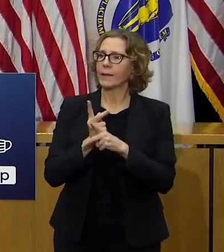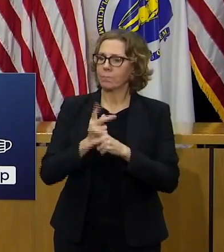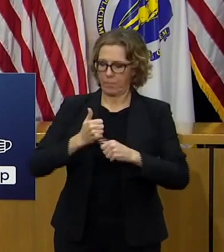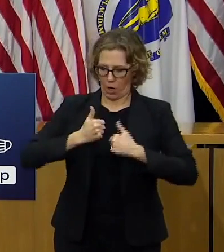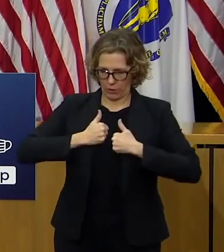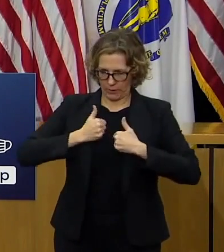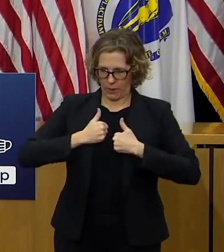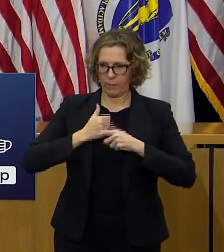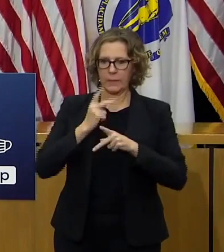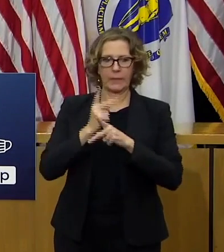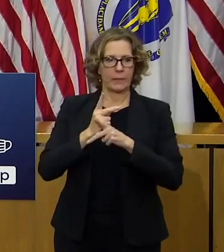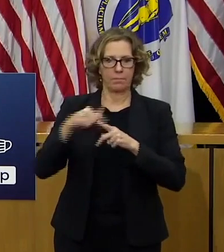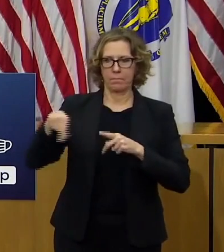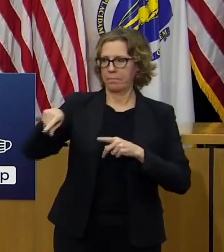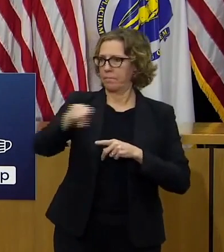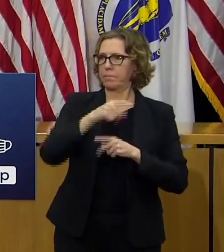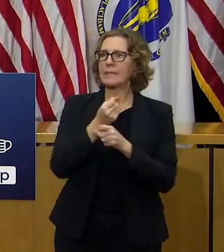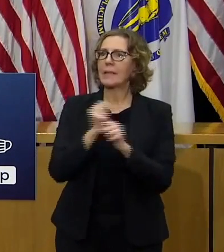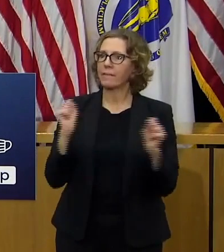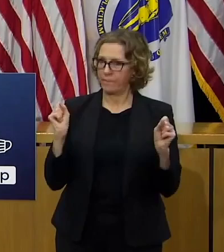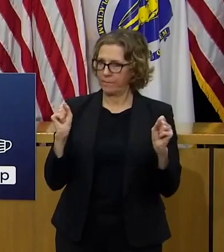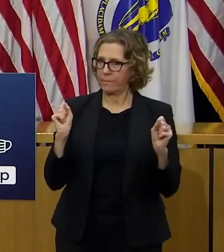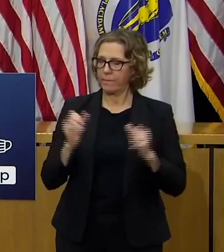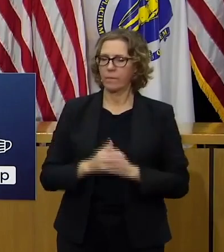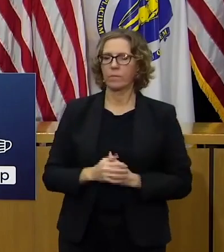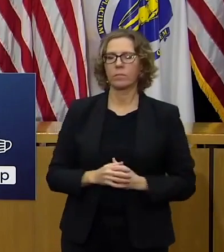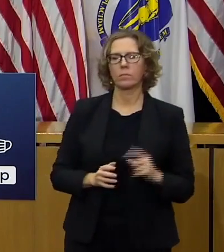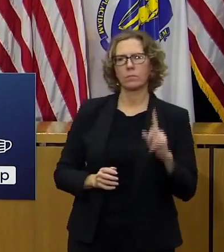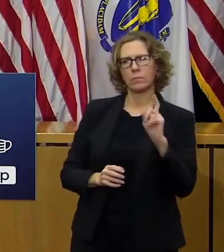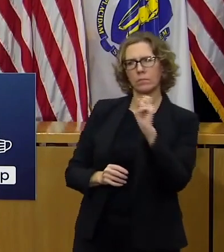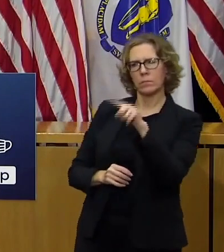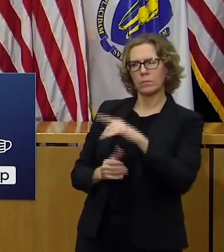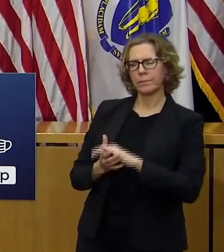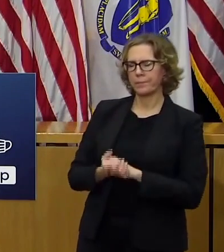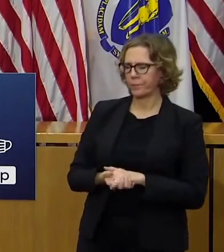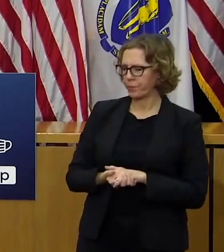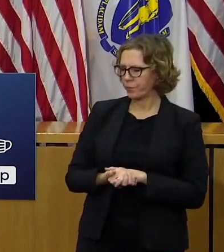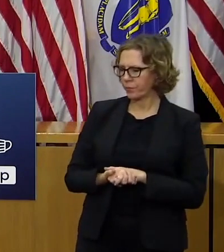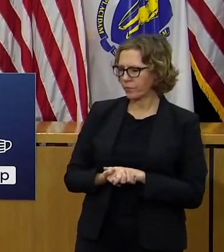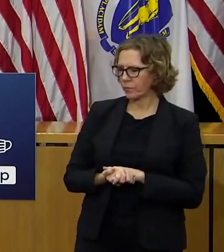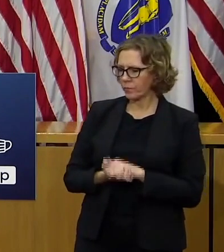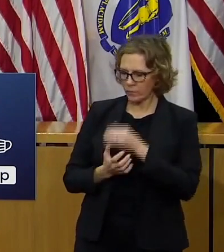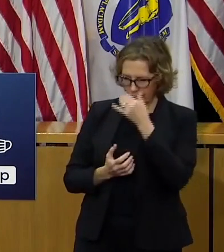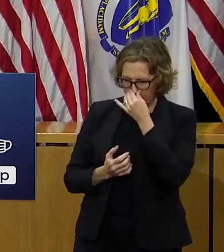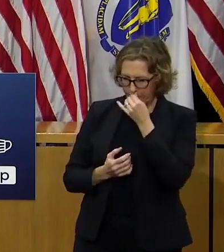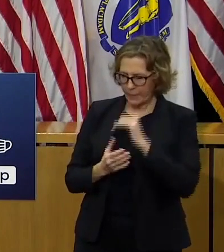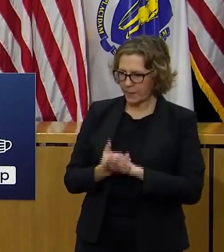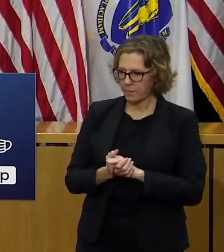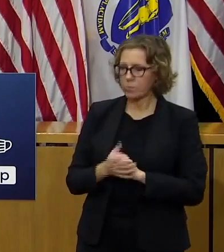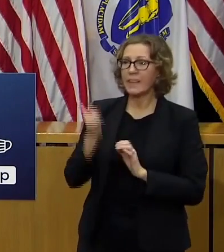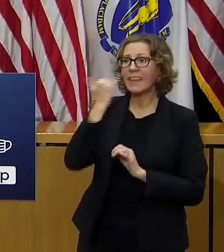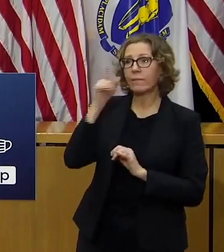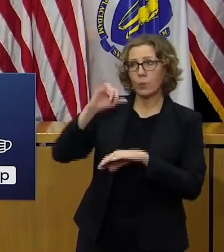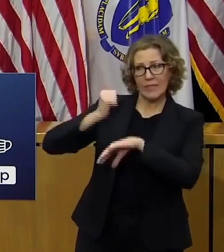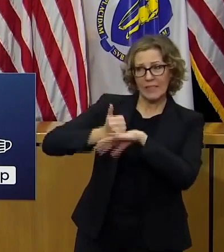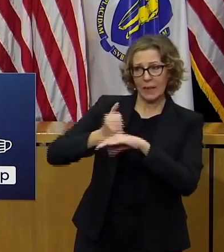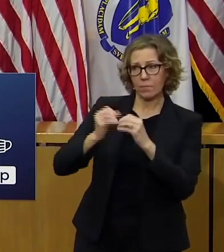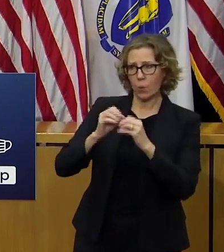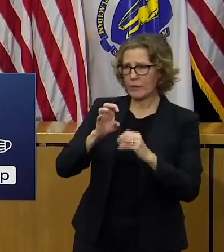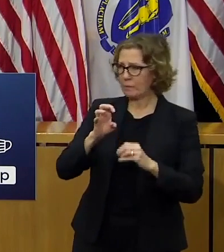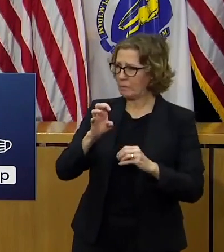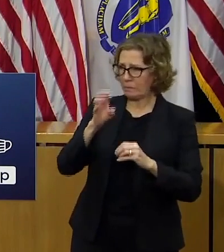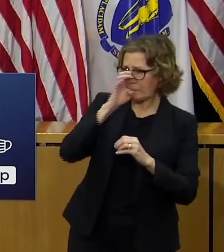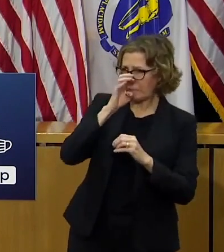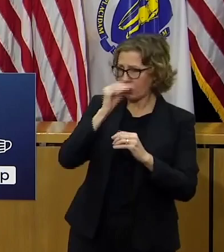governor can't broad broad restrictions um cause people to complain by those people to take it from those streets